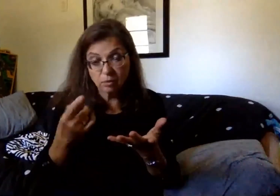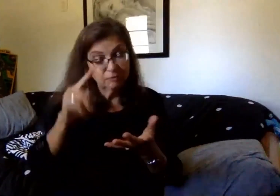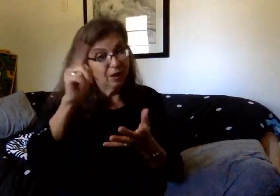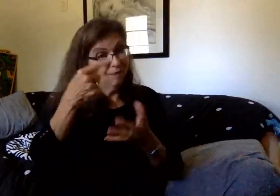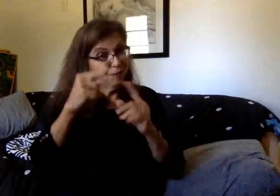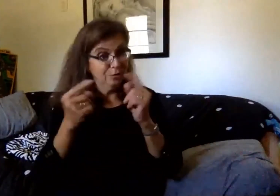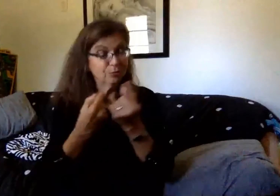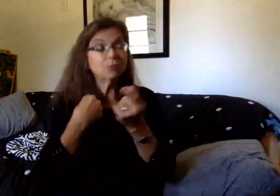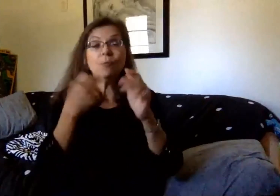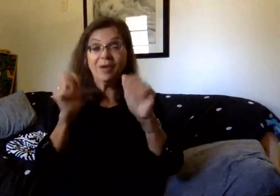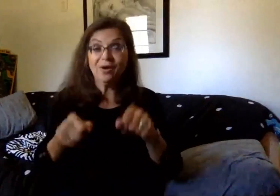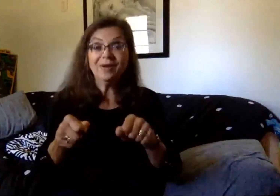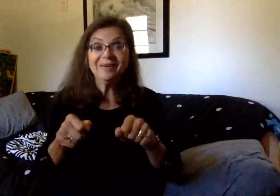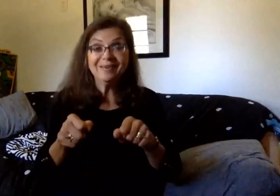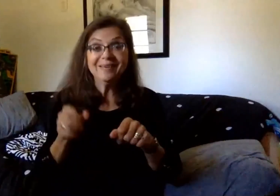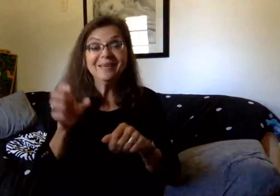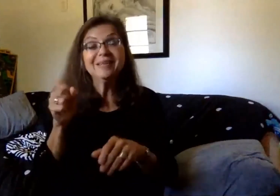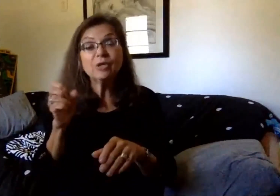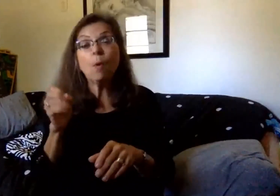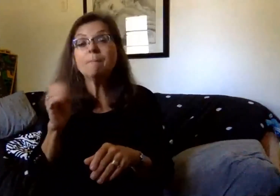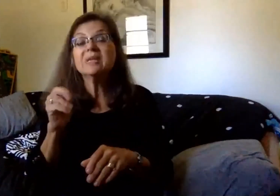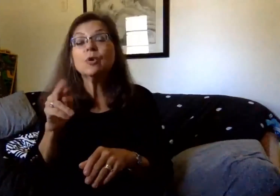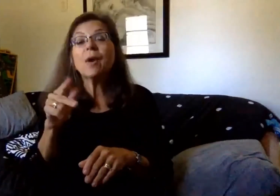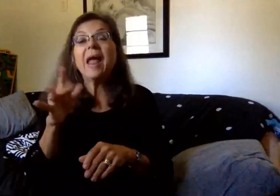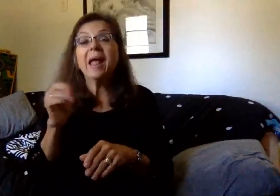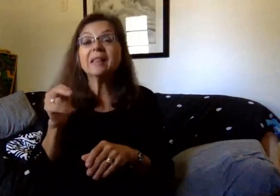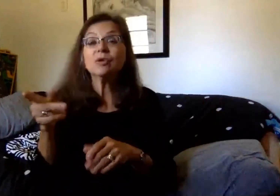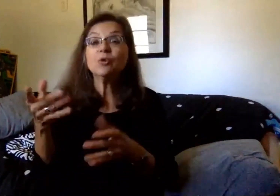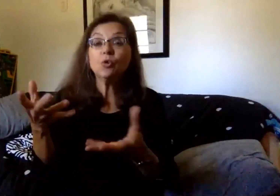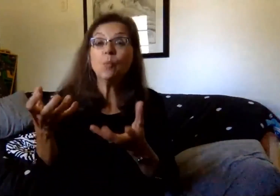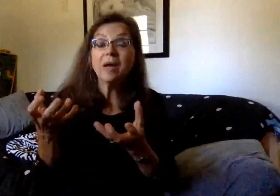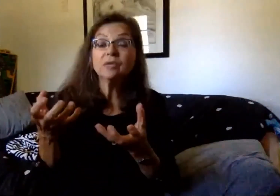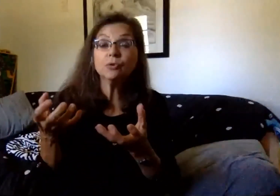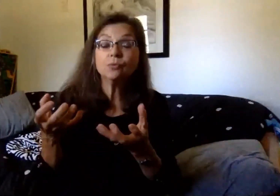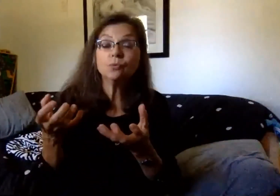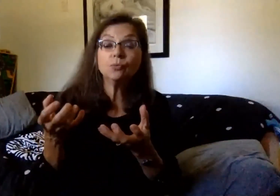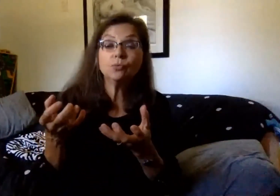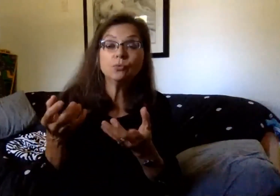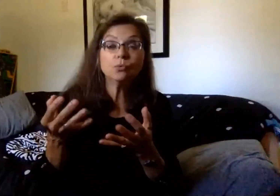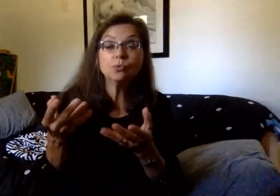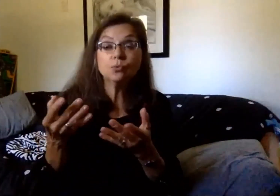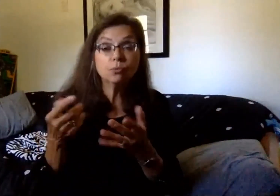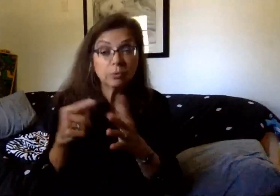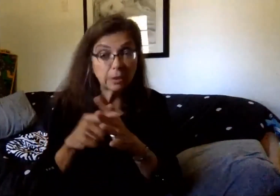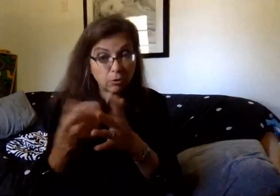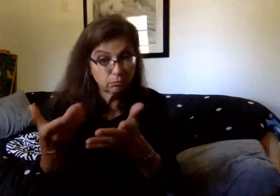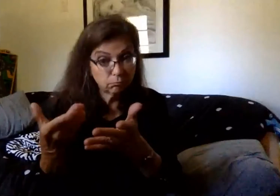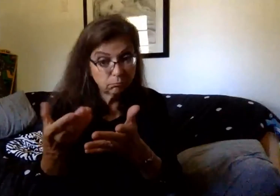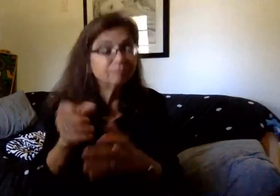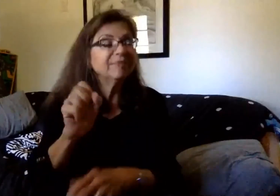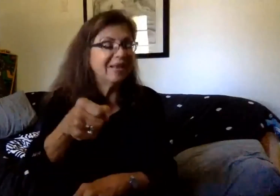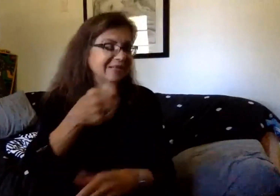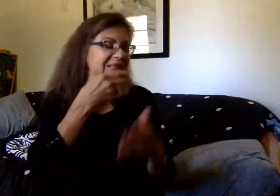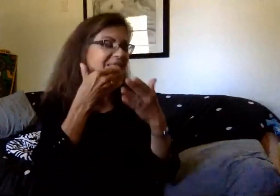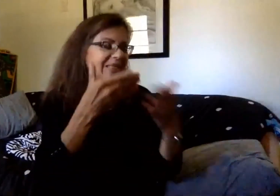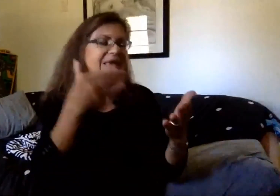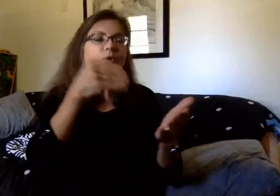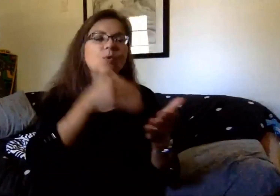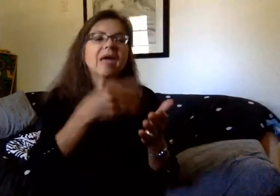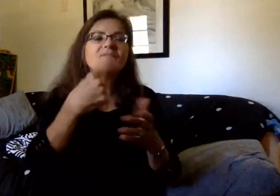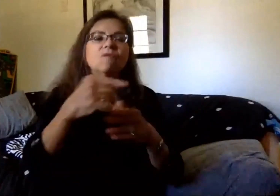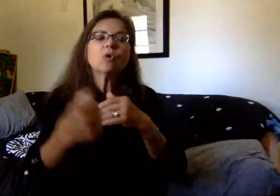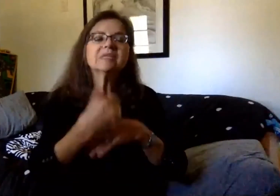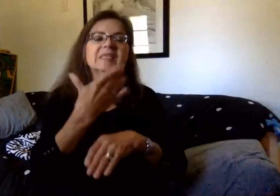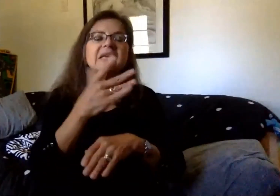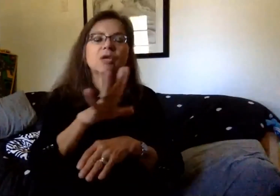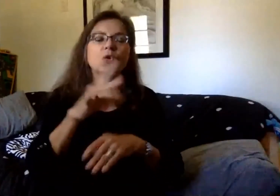able to do that with. So, Mr. Allen, do you want to get us started? Absolutely. Thank you once again for submitting your